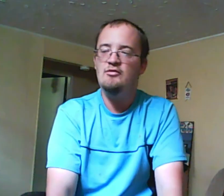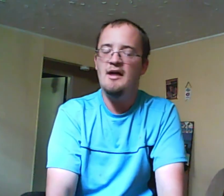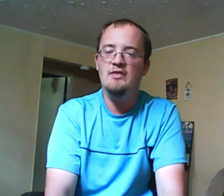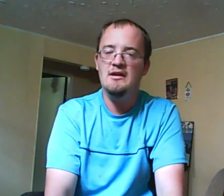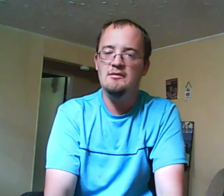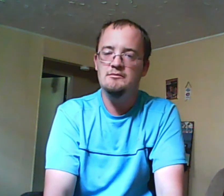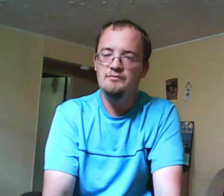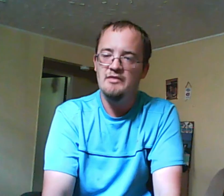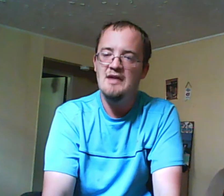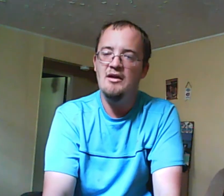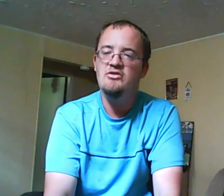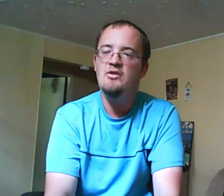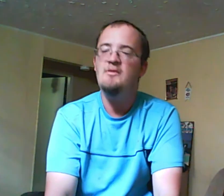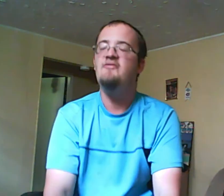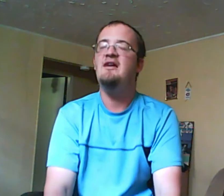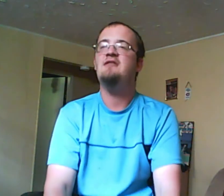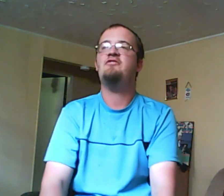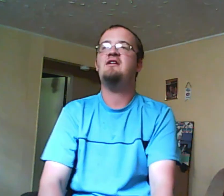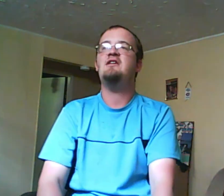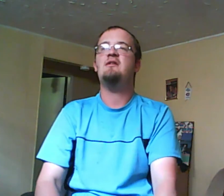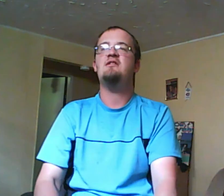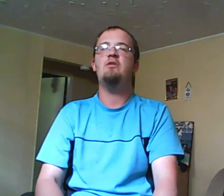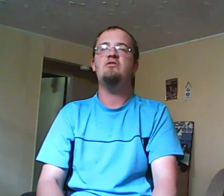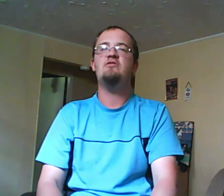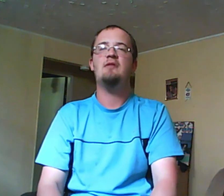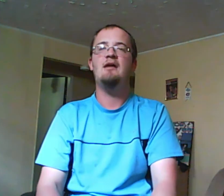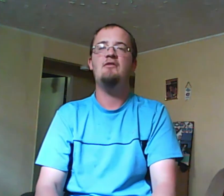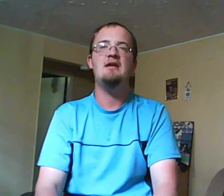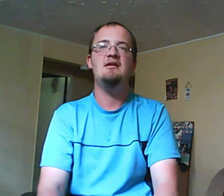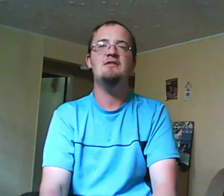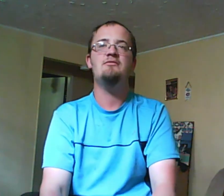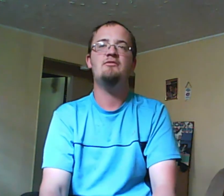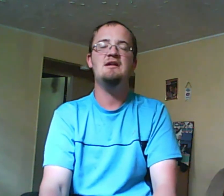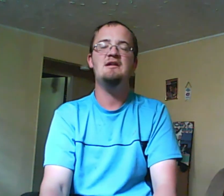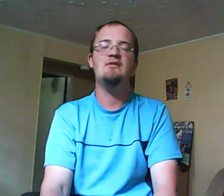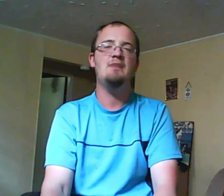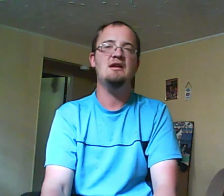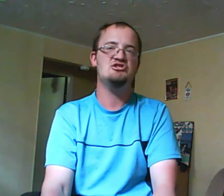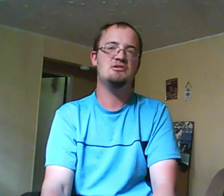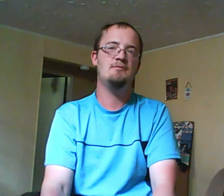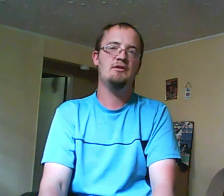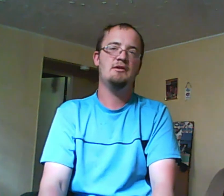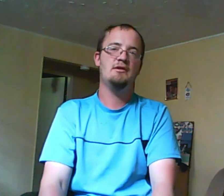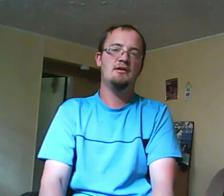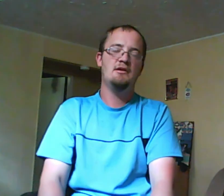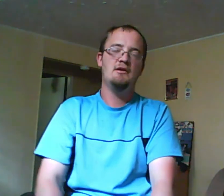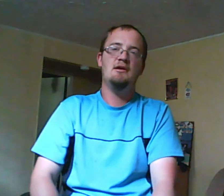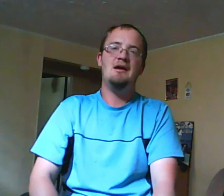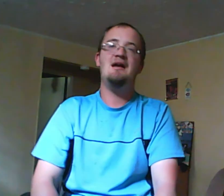and also with the fact that Frankie's racist poster however bad it is Frankie never got punished and maybe people